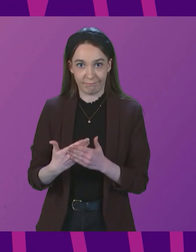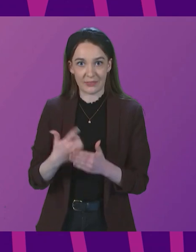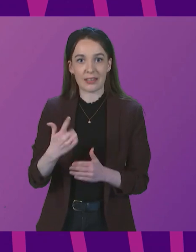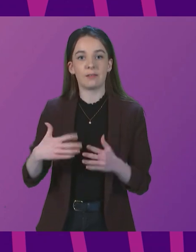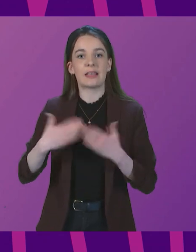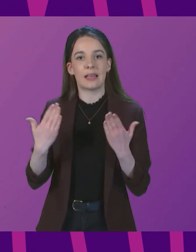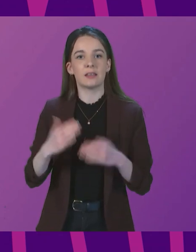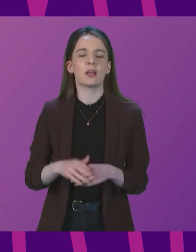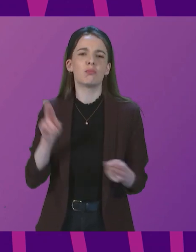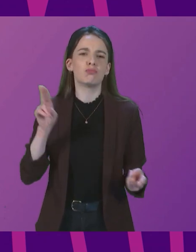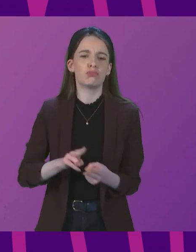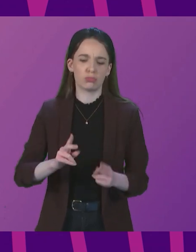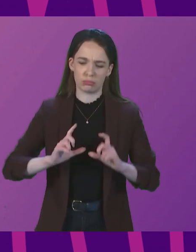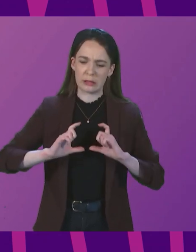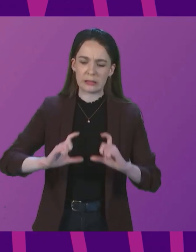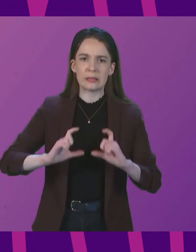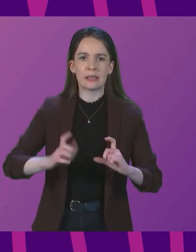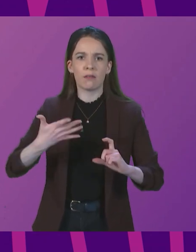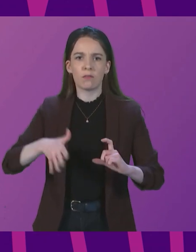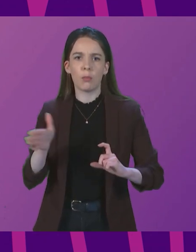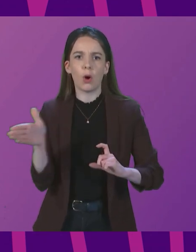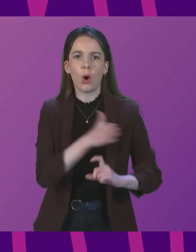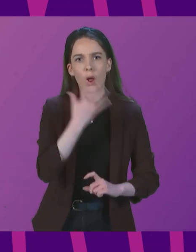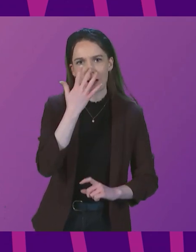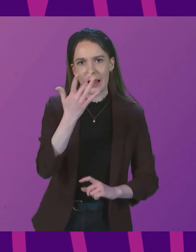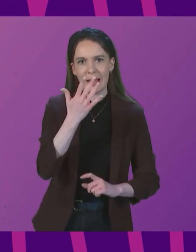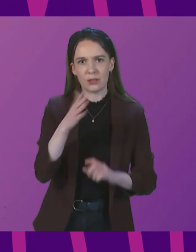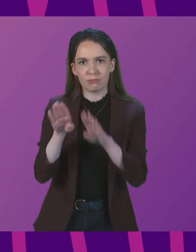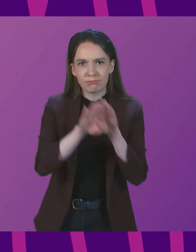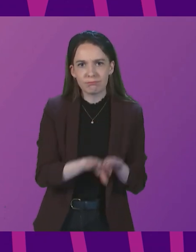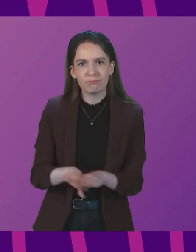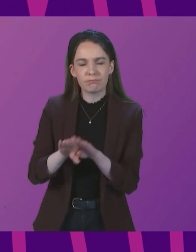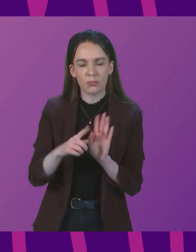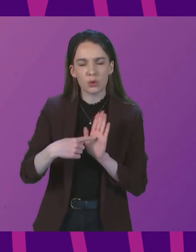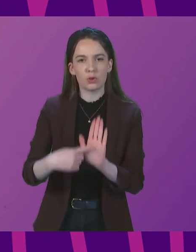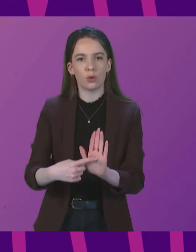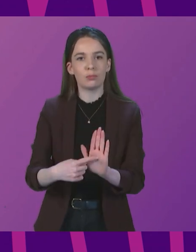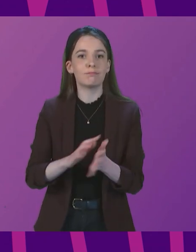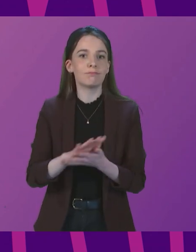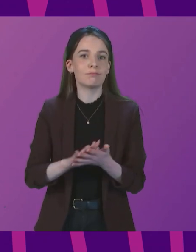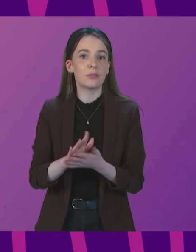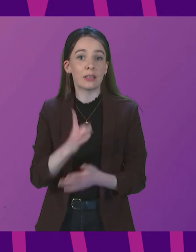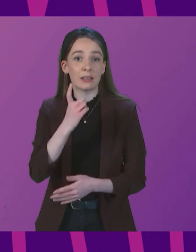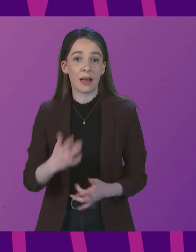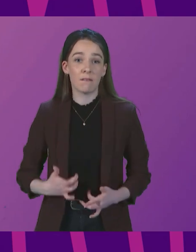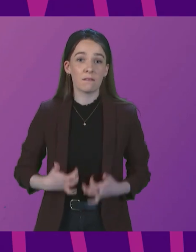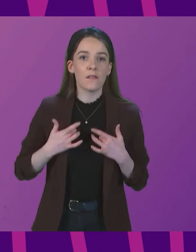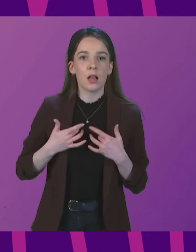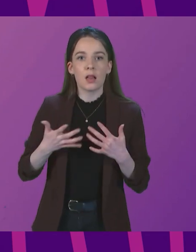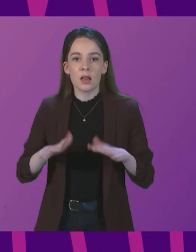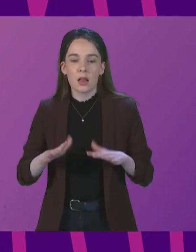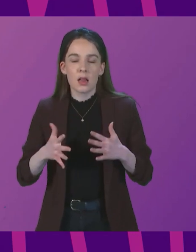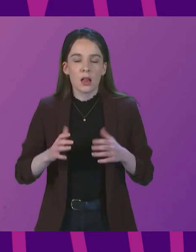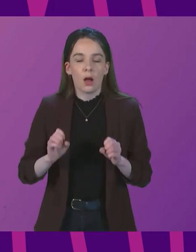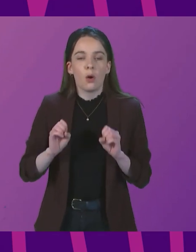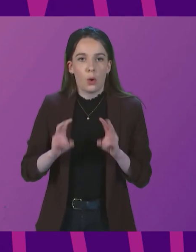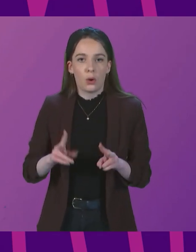and the reduction is fairly consistent across all age groups. So that does give us grounds for optimism that this latest wave of